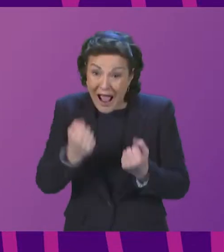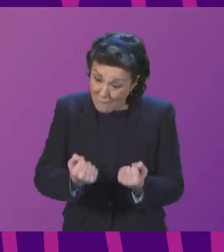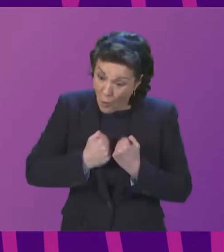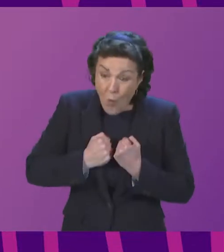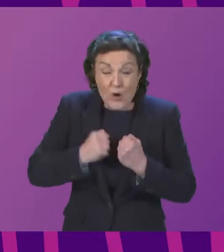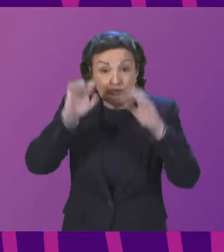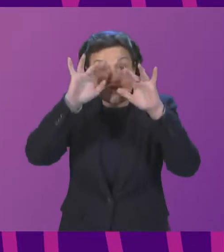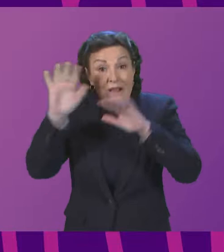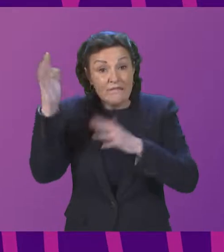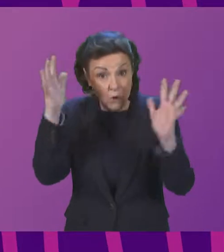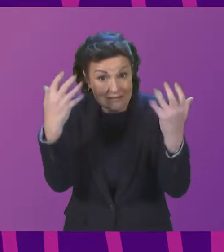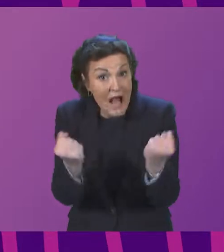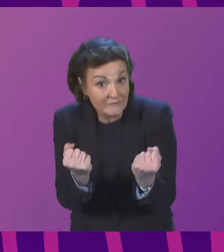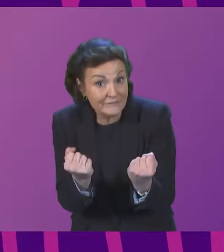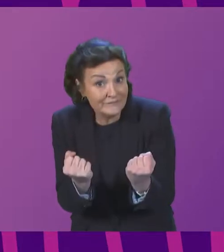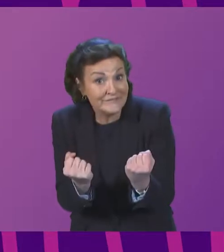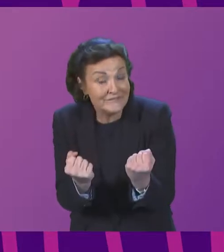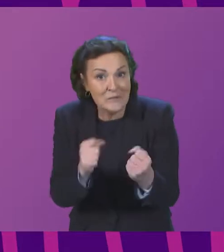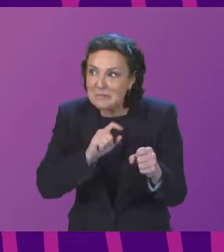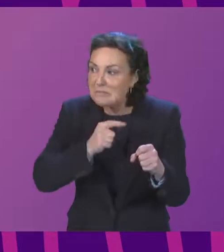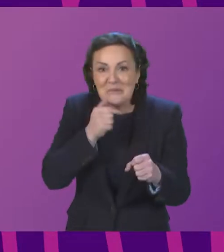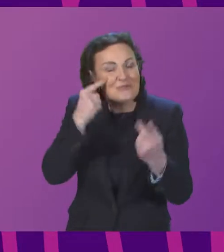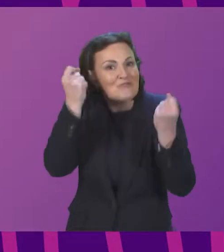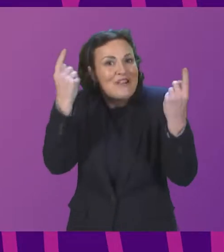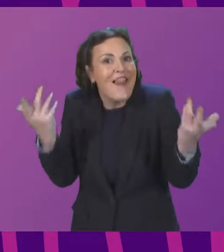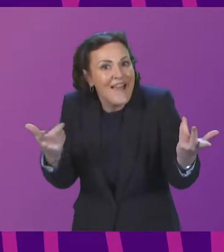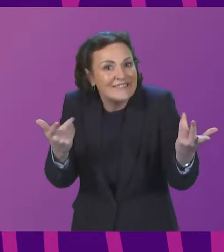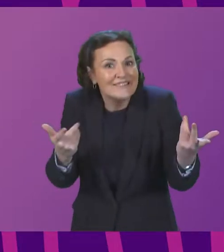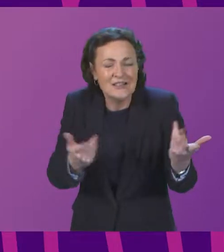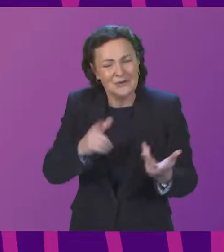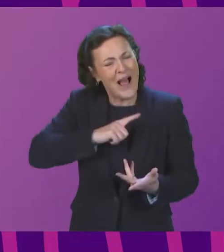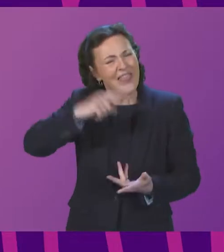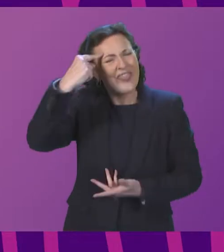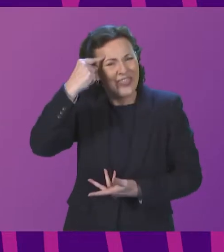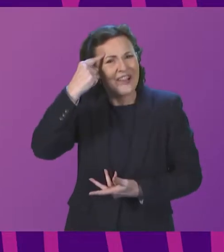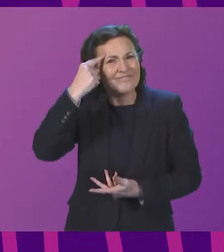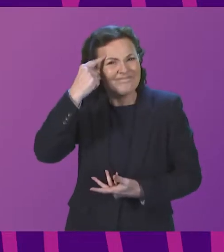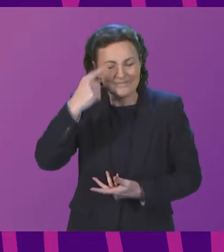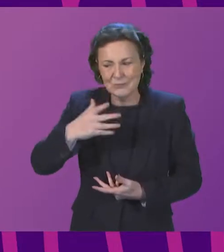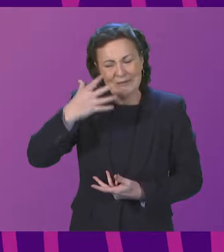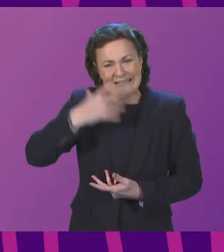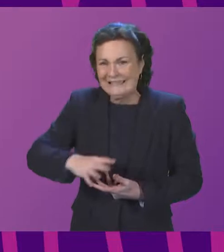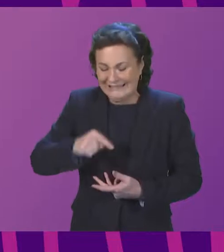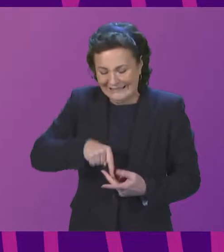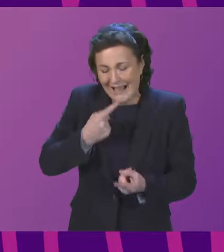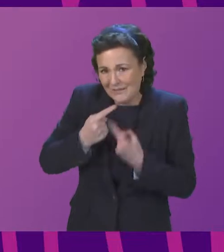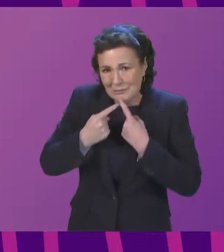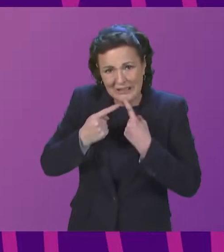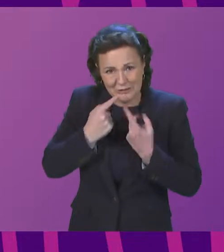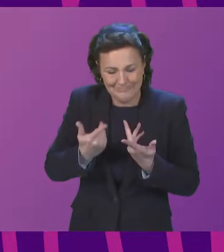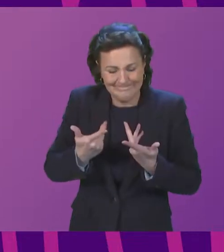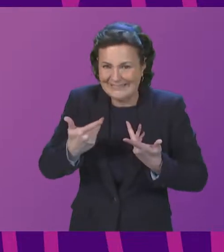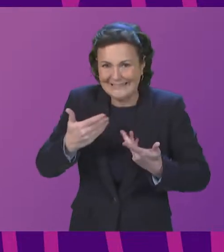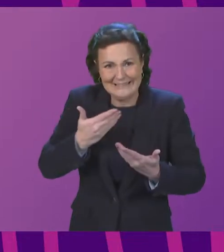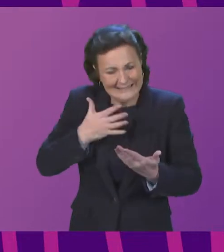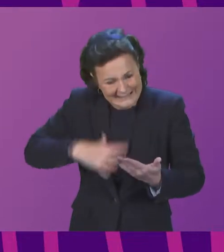temperate climate. So I think there's probably a broader need to mobilise a debate around this issue. So I